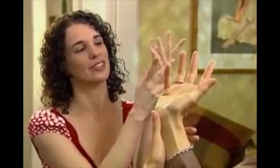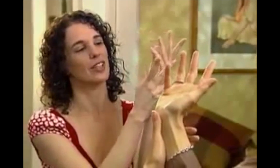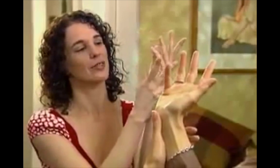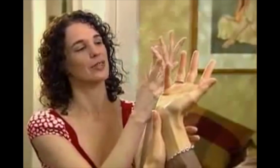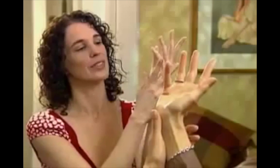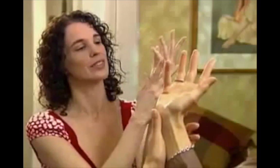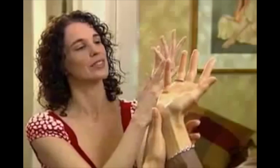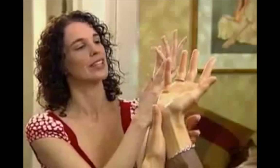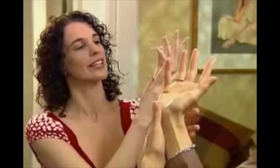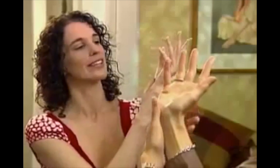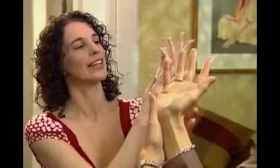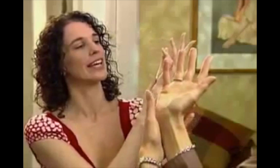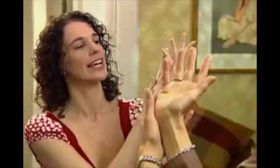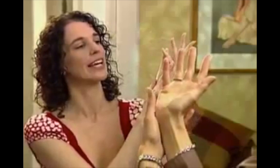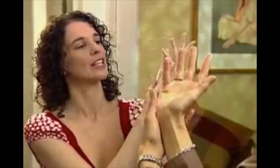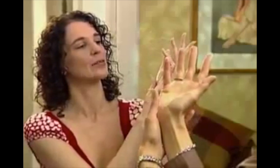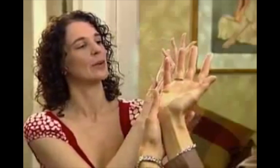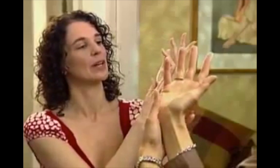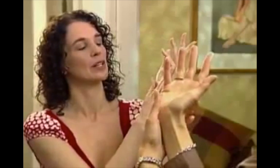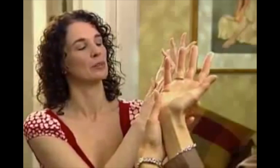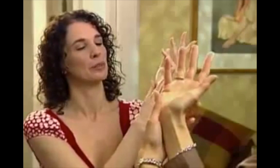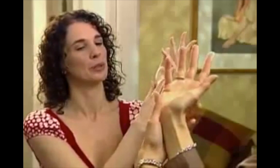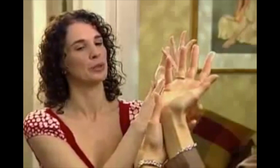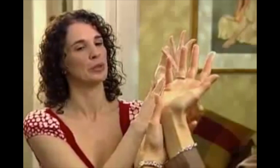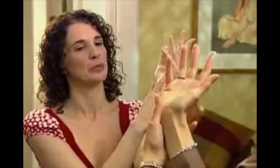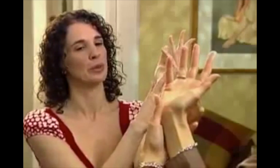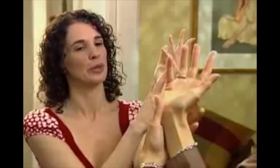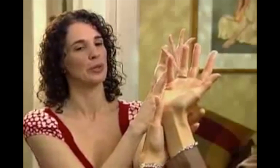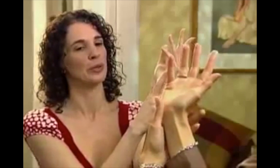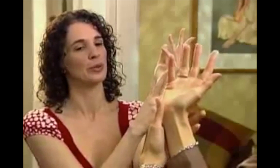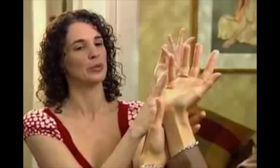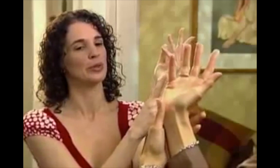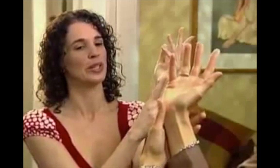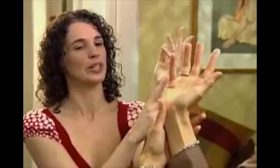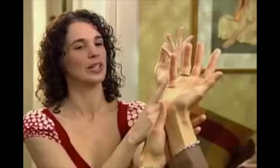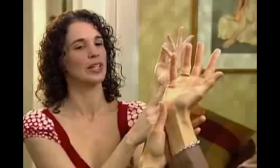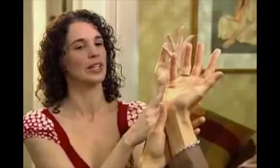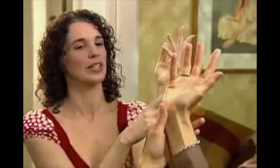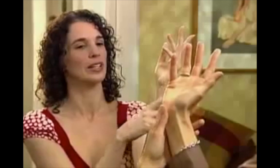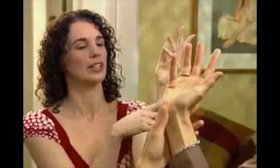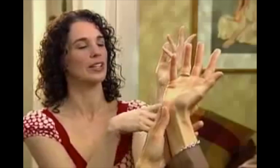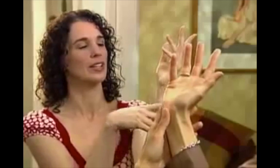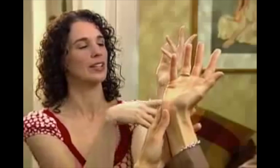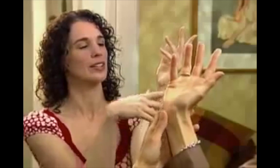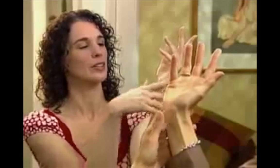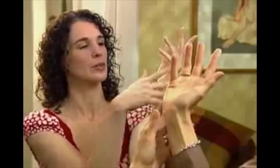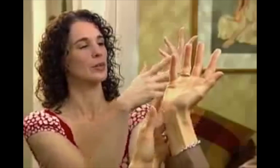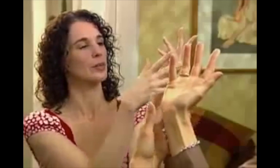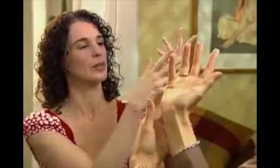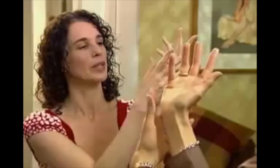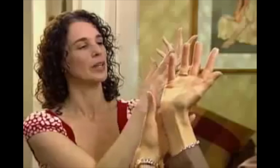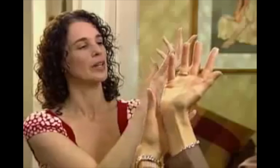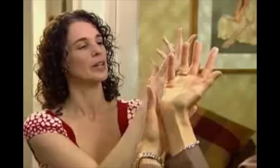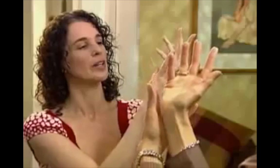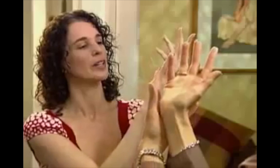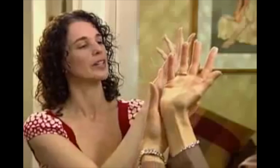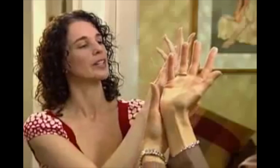up. This is like the hand-model beauty pose. Okay. The one we all...